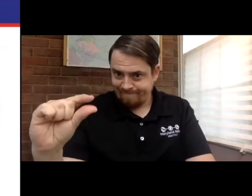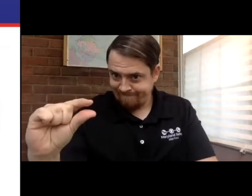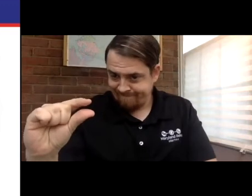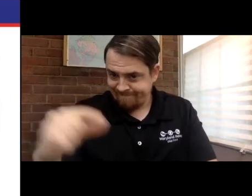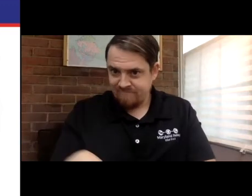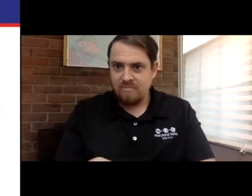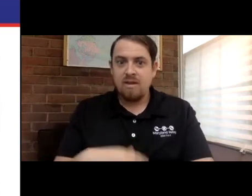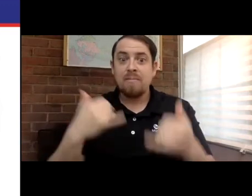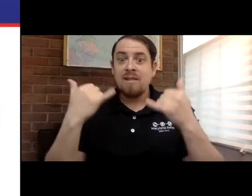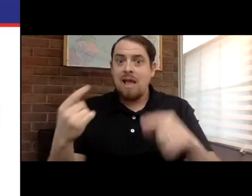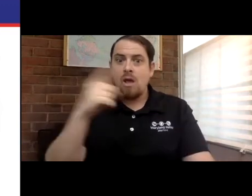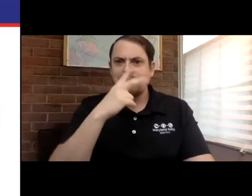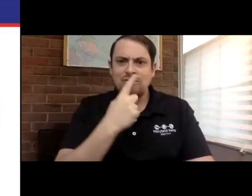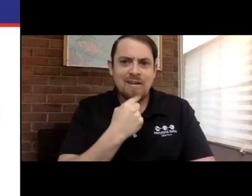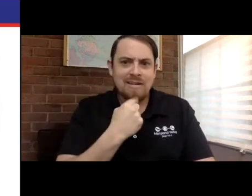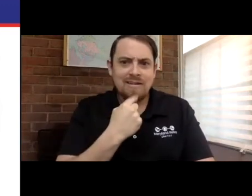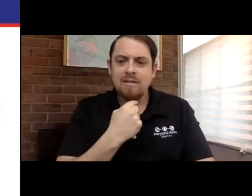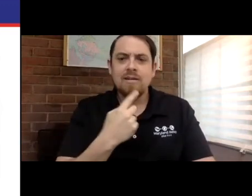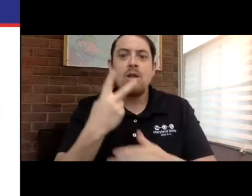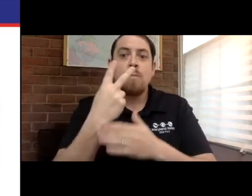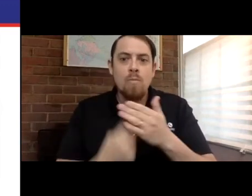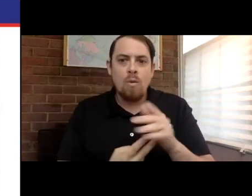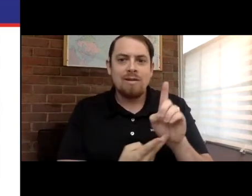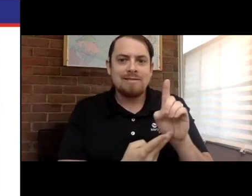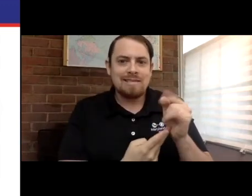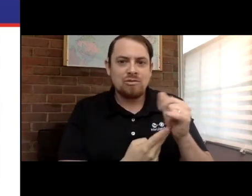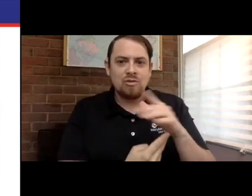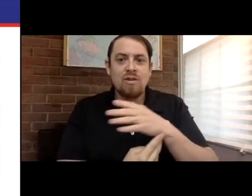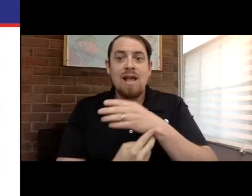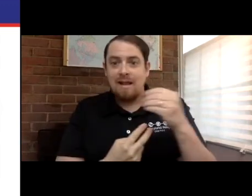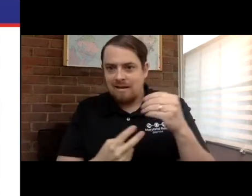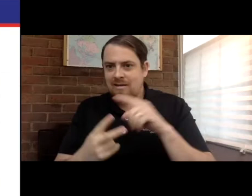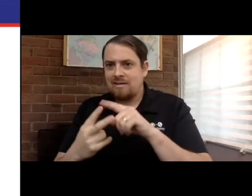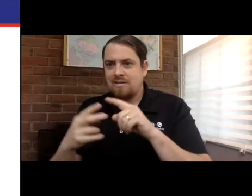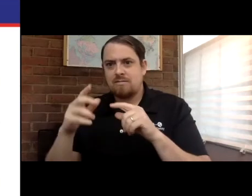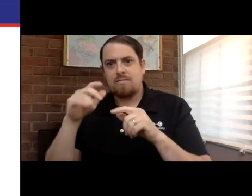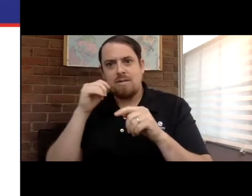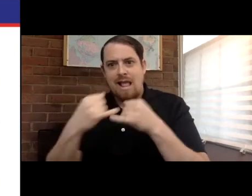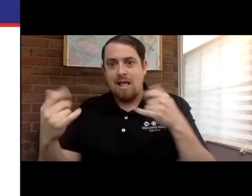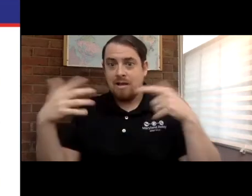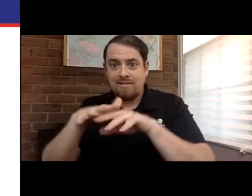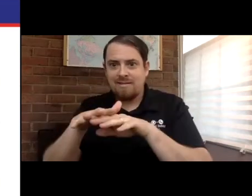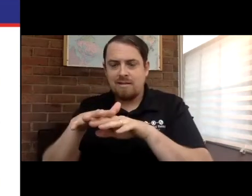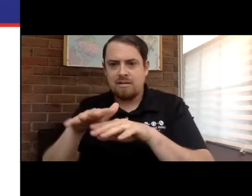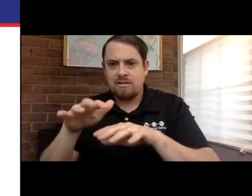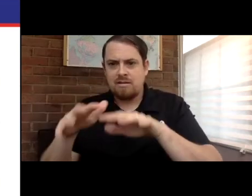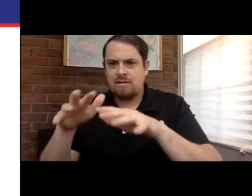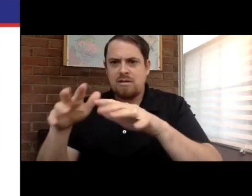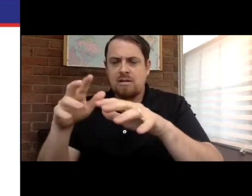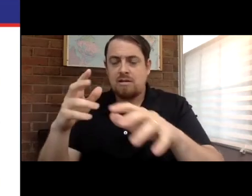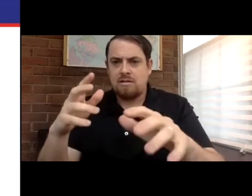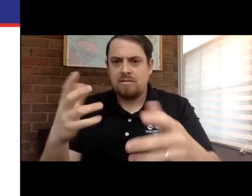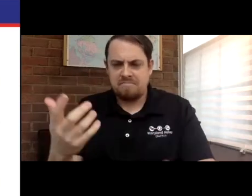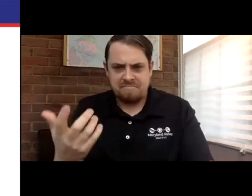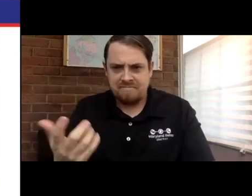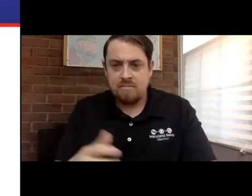is now roughly at about 5%. If you look at landlines with wireless, the red